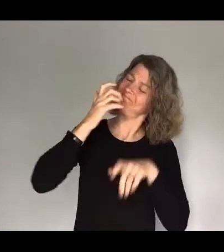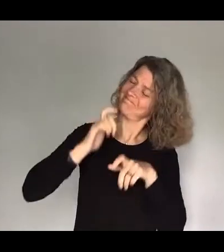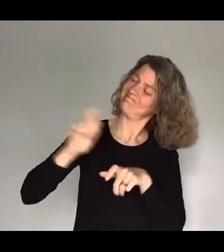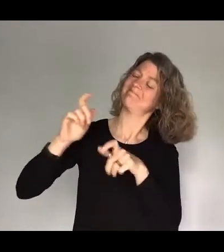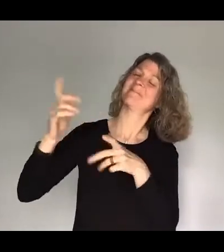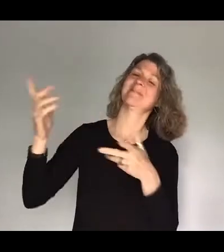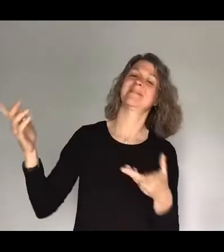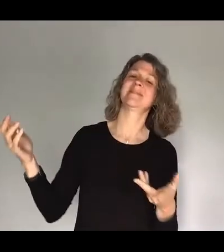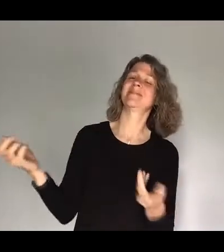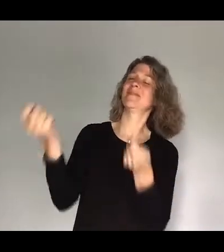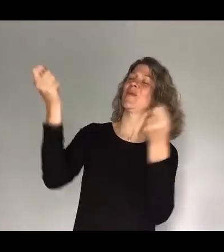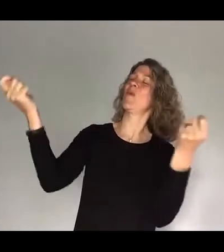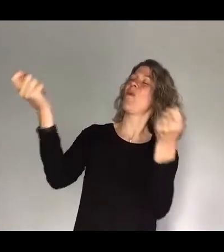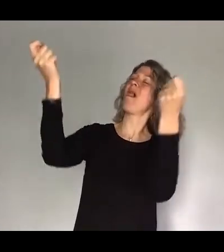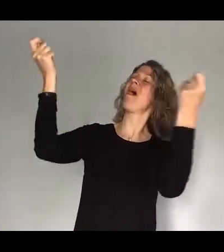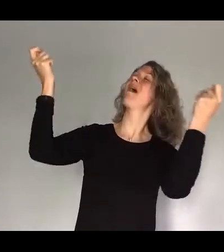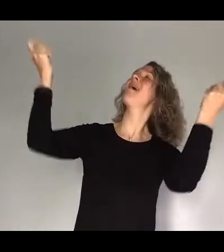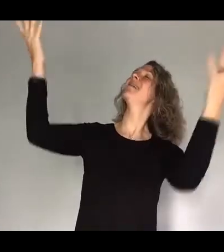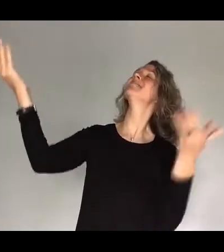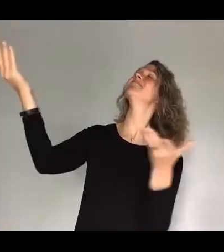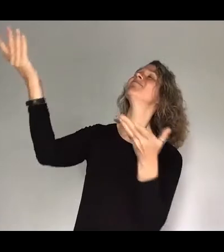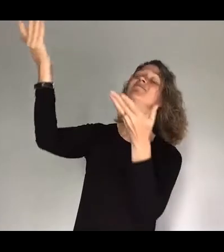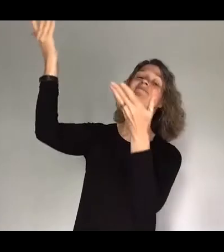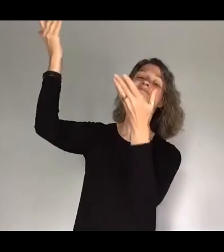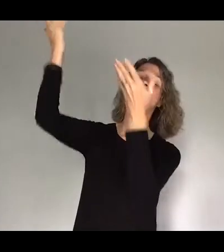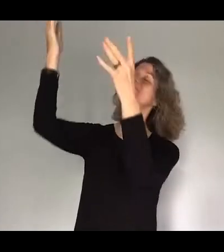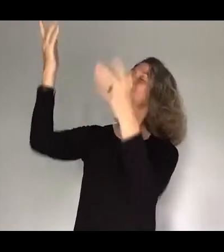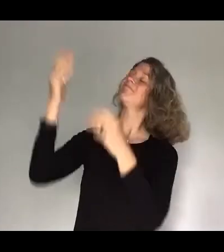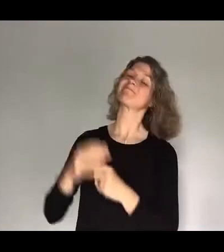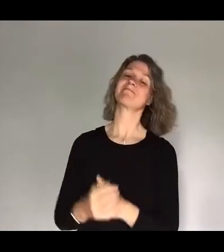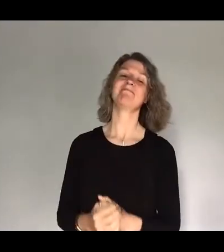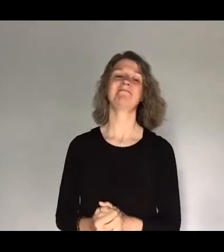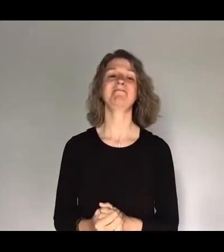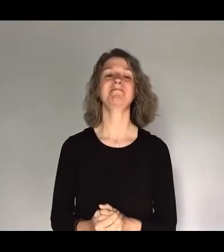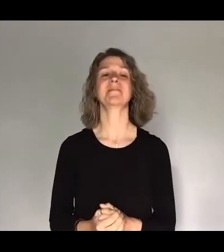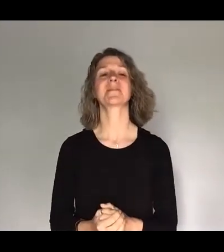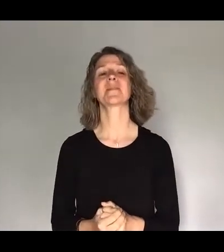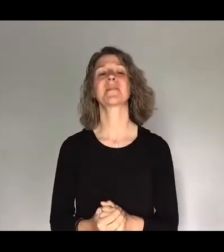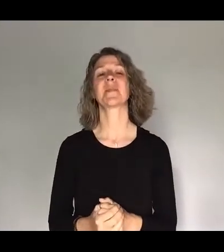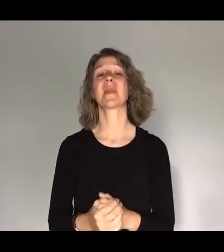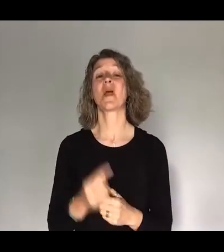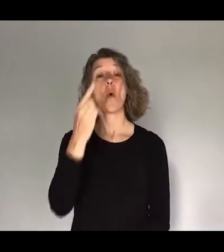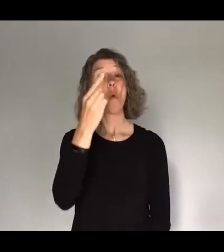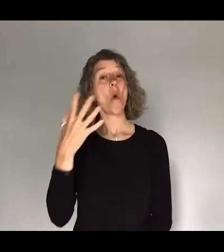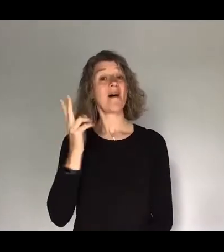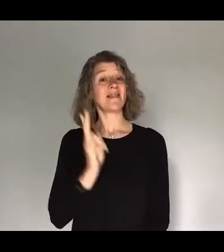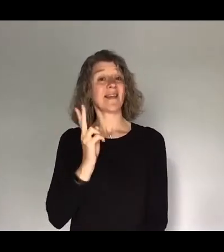hallelujah. All the same one more time. Say once again I'm here to